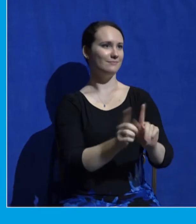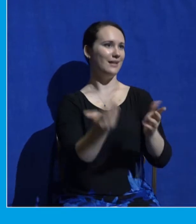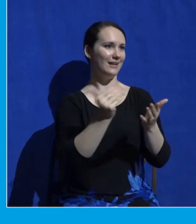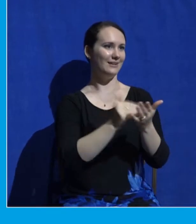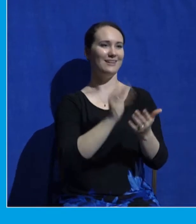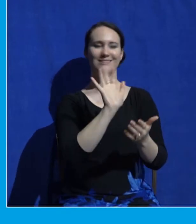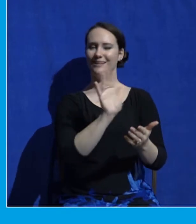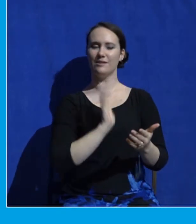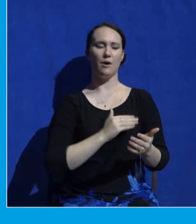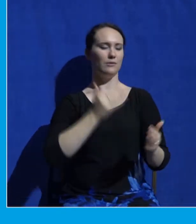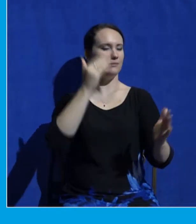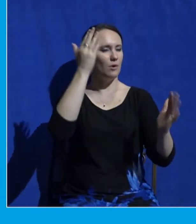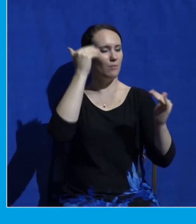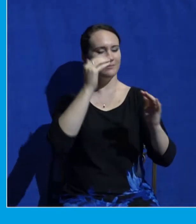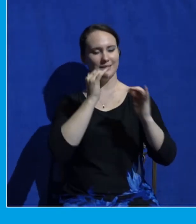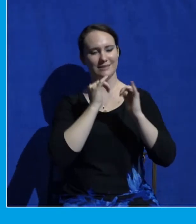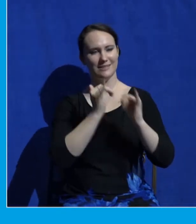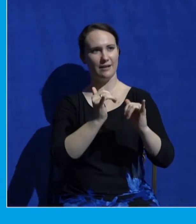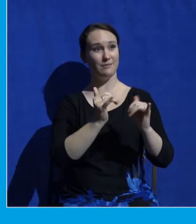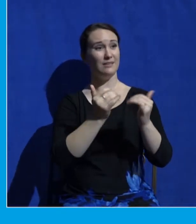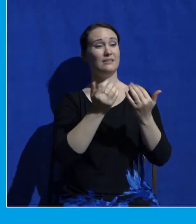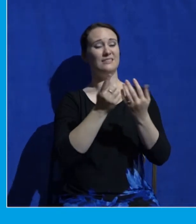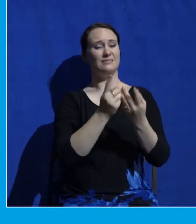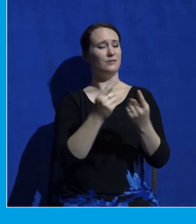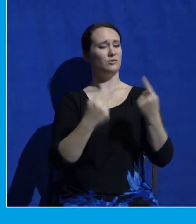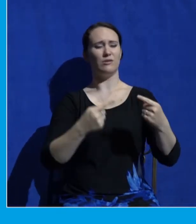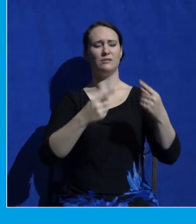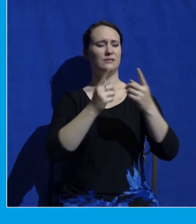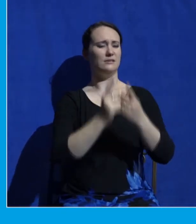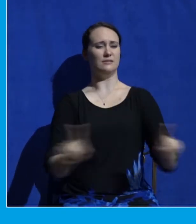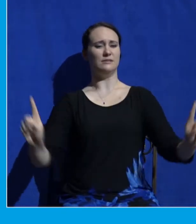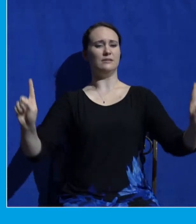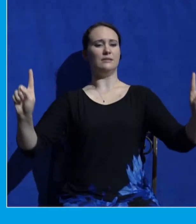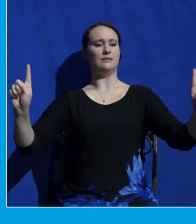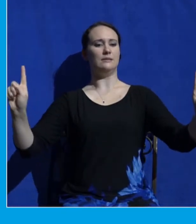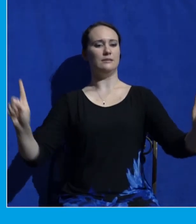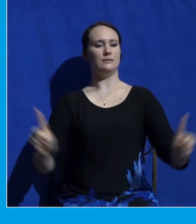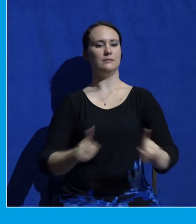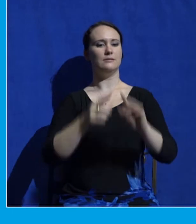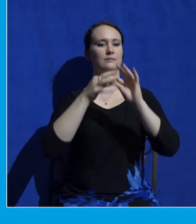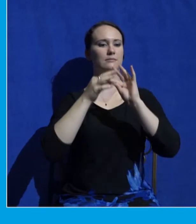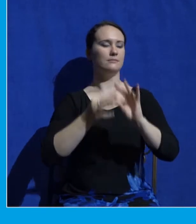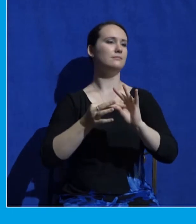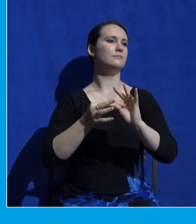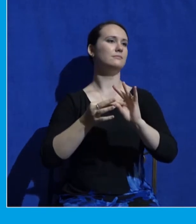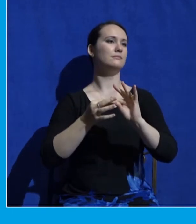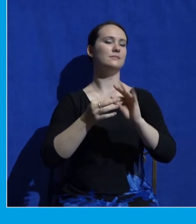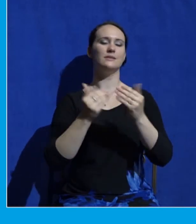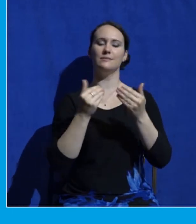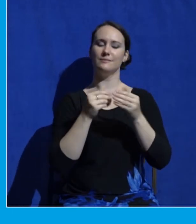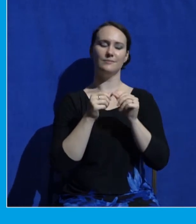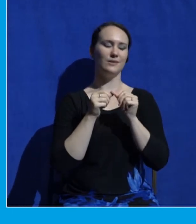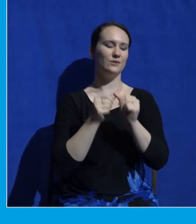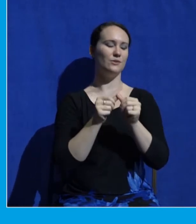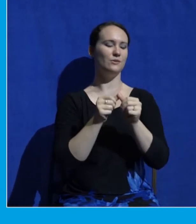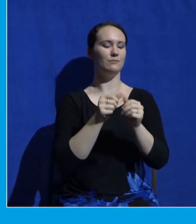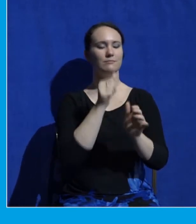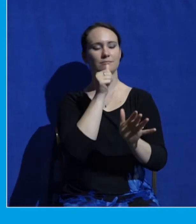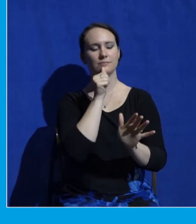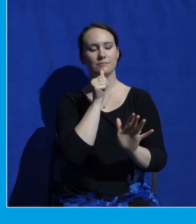let's pray, let's work, let's move forward with patience and with confidence that God is working all these